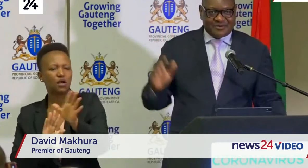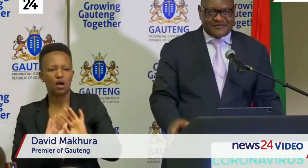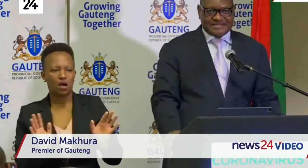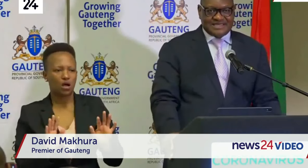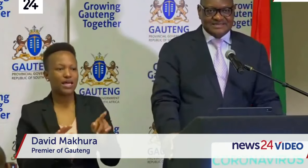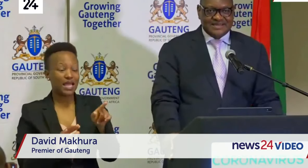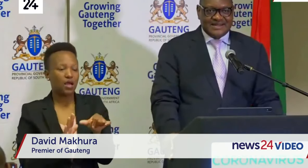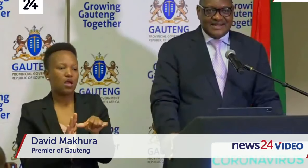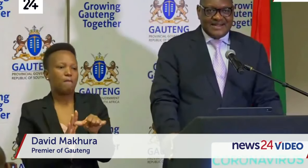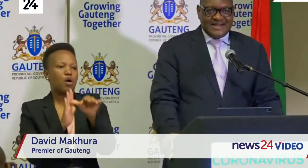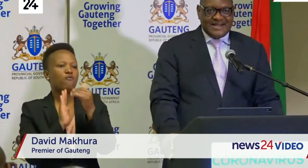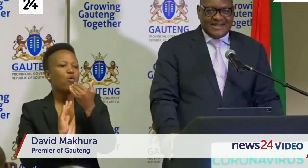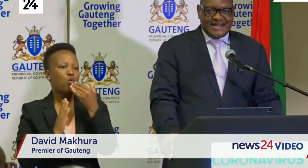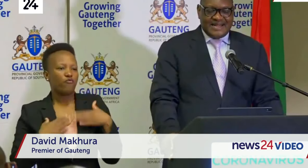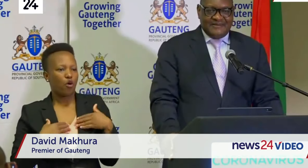our health professionals.